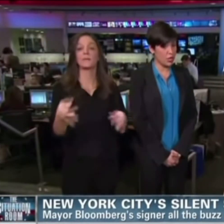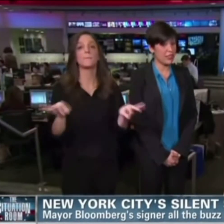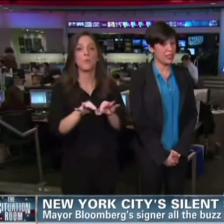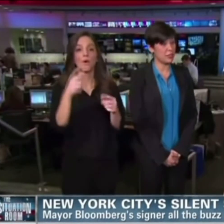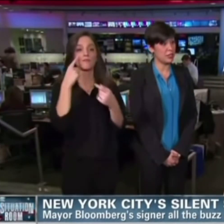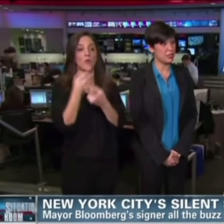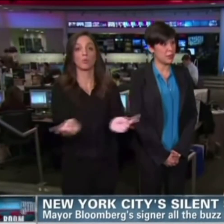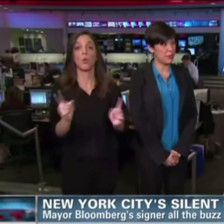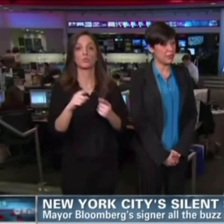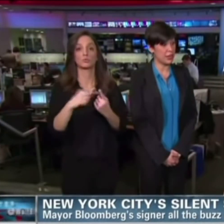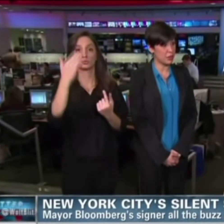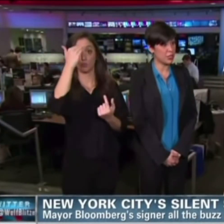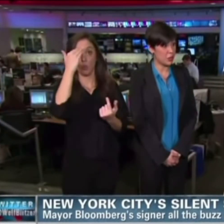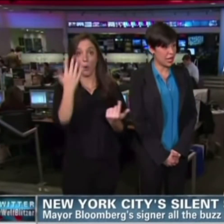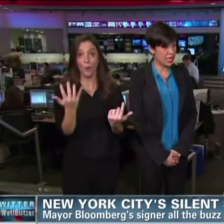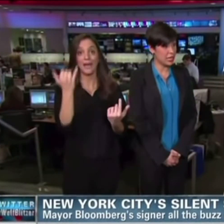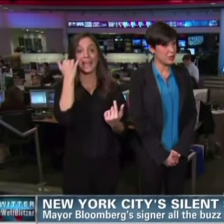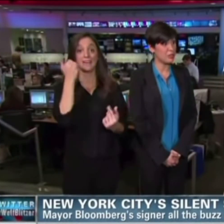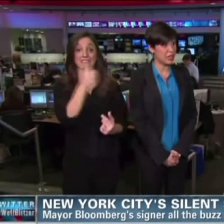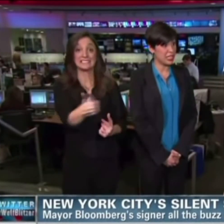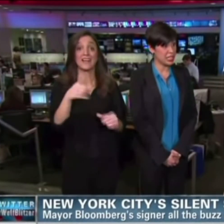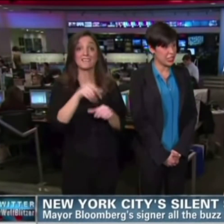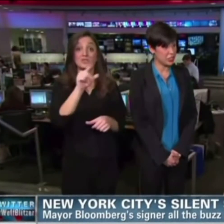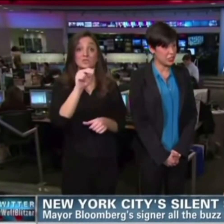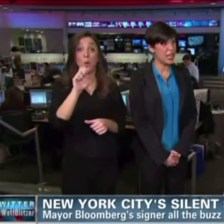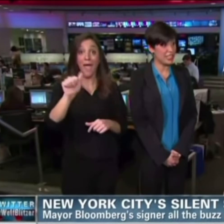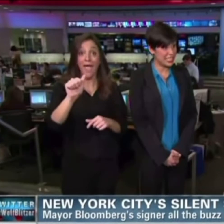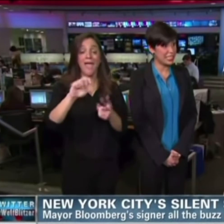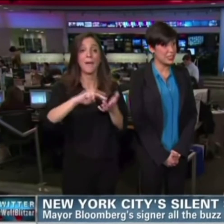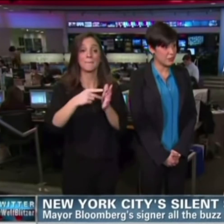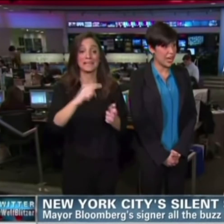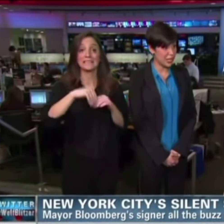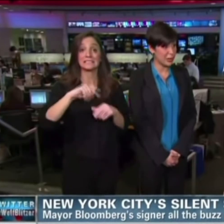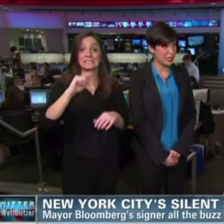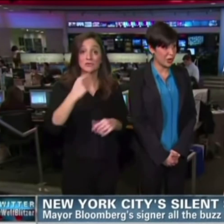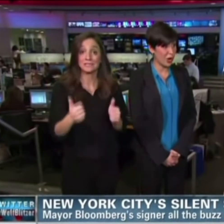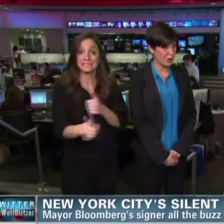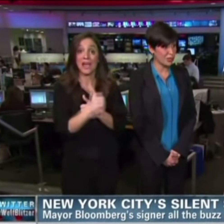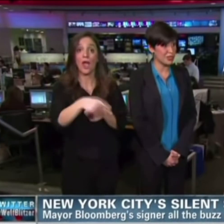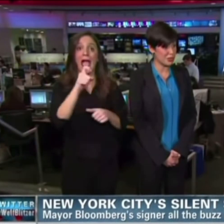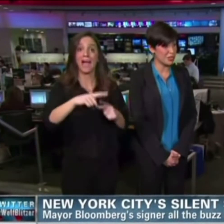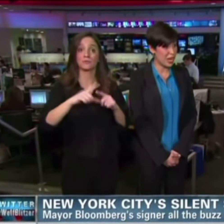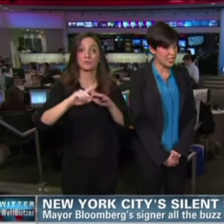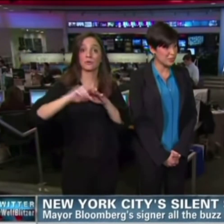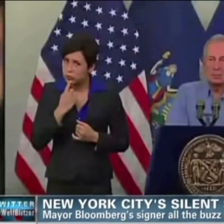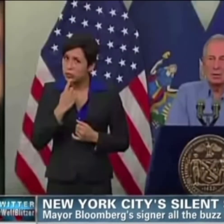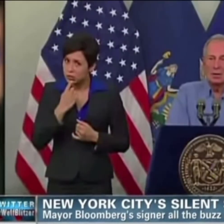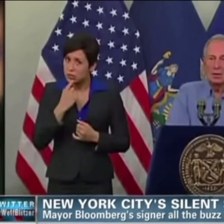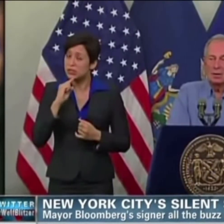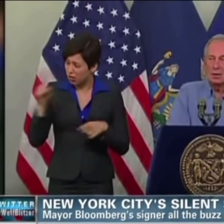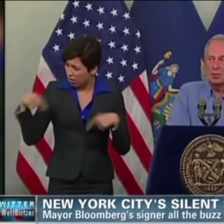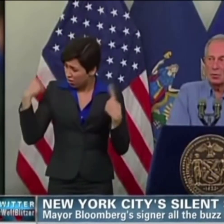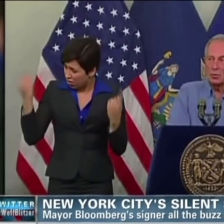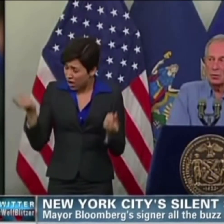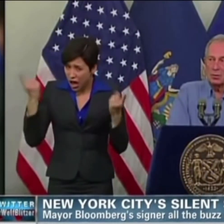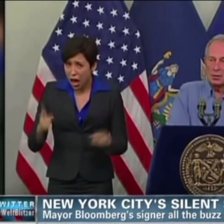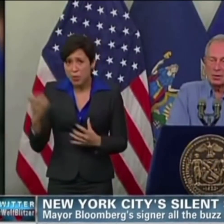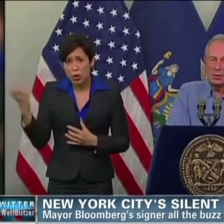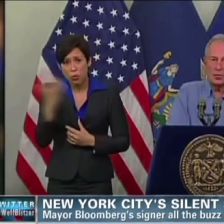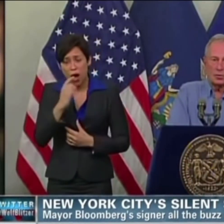that if they were in Zone A, it was immediate danger, and they needed to evacuate their homes as soon as possible. She also follows the news so she